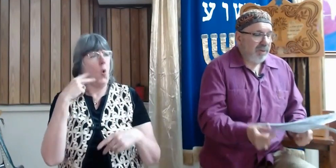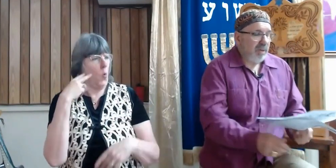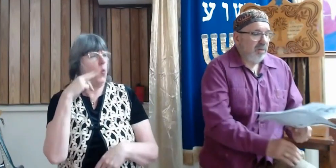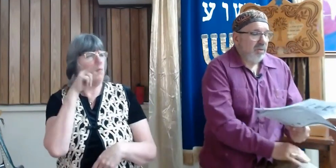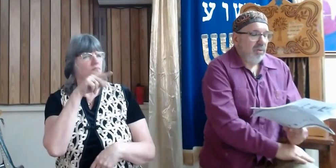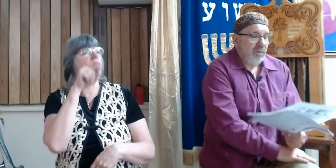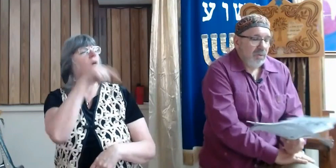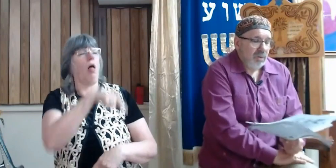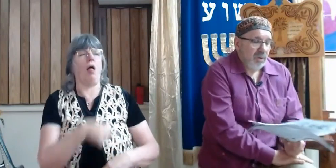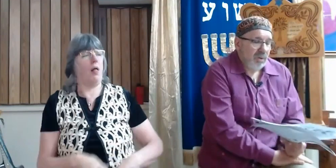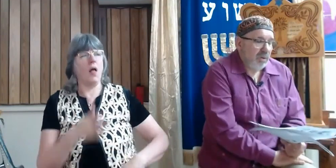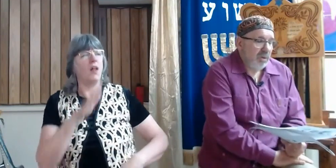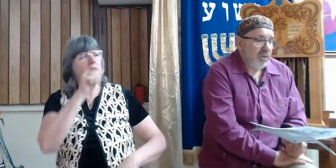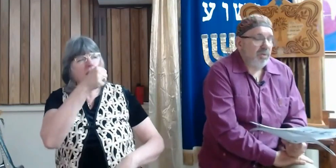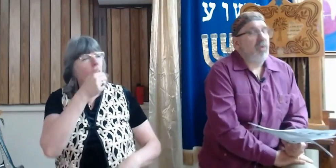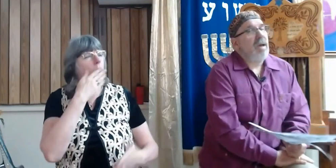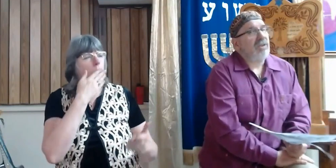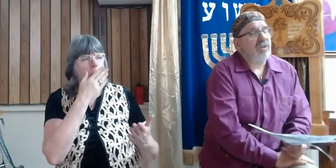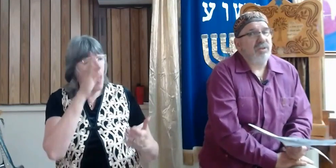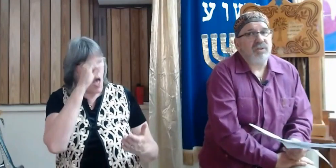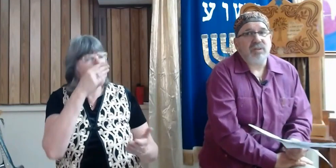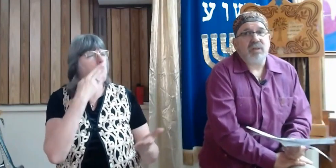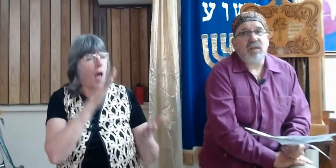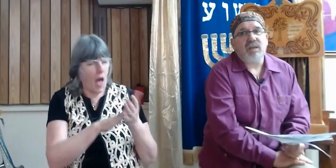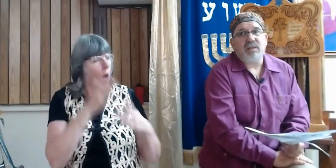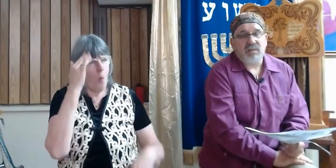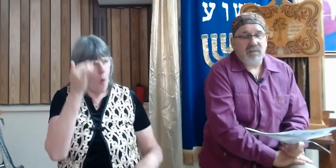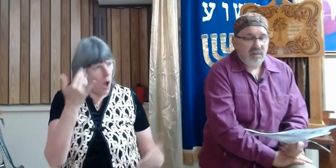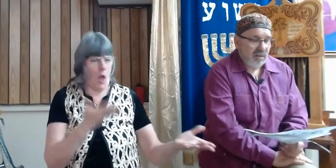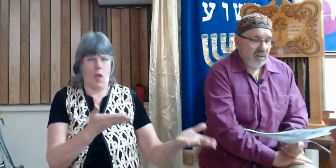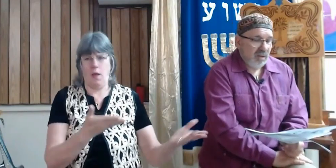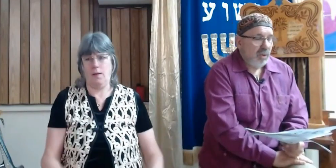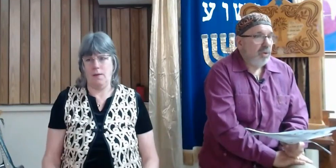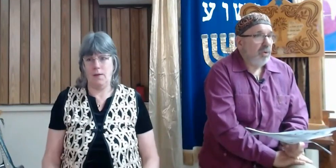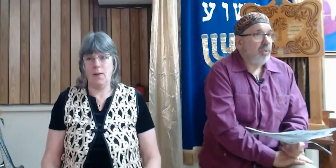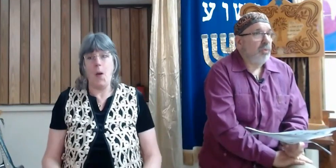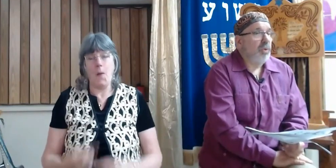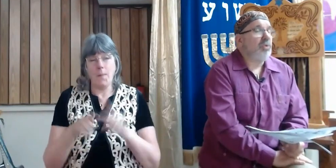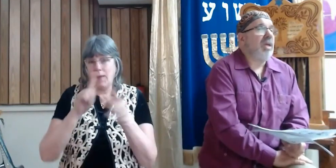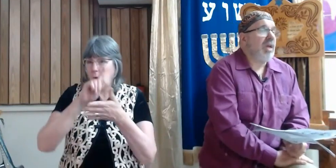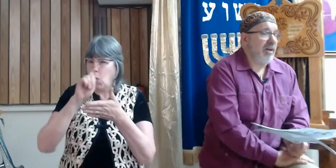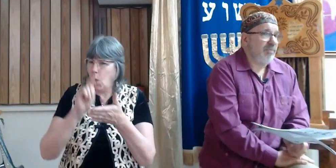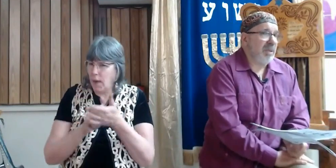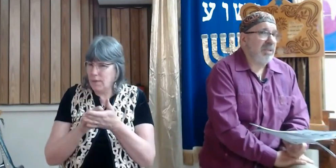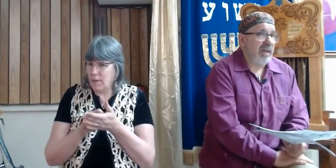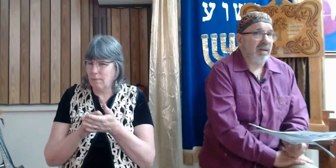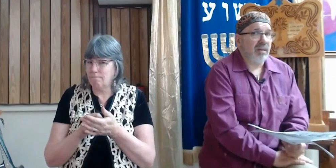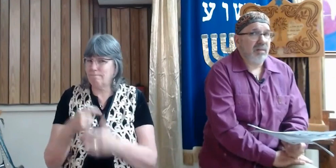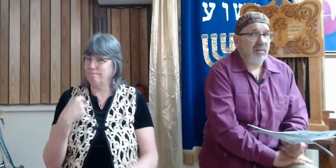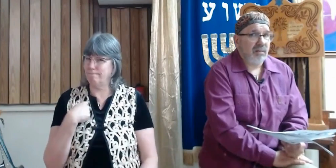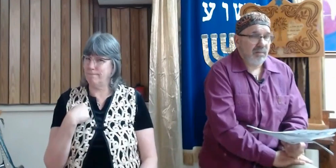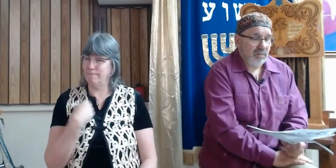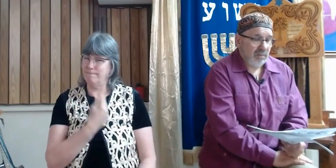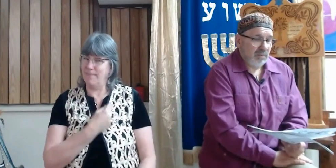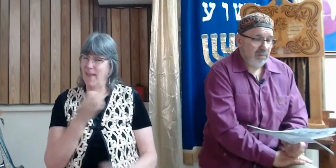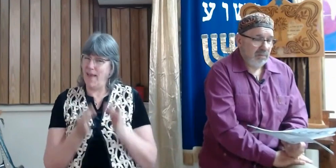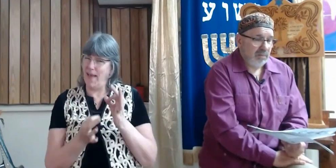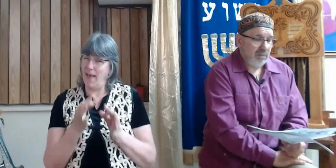but, the question is, would we have been there?